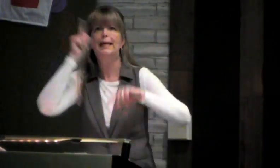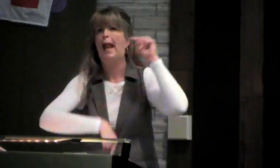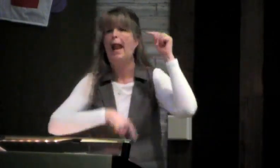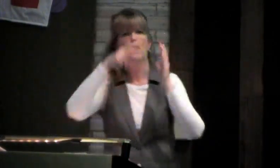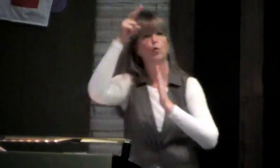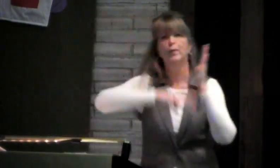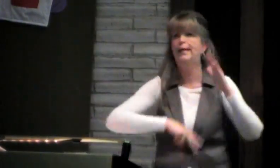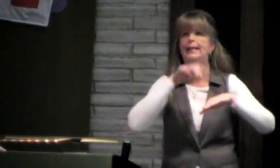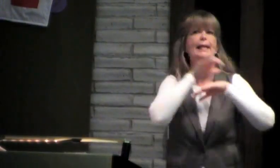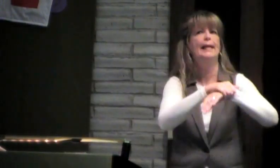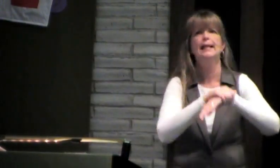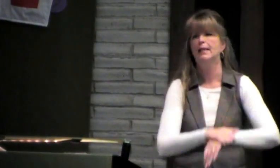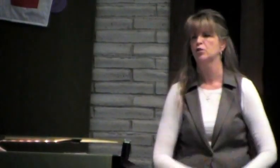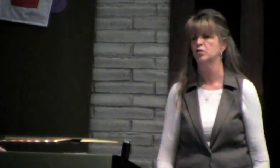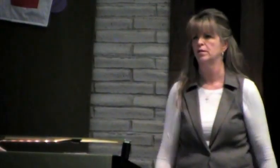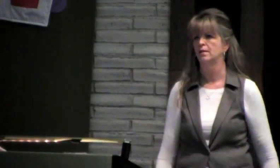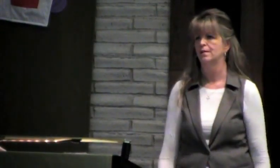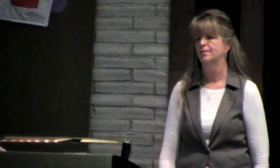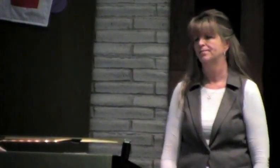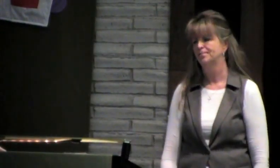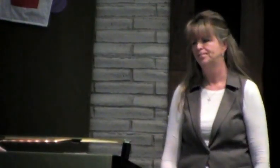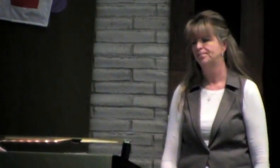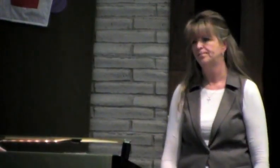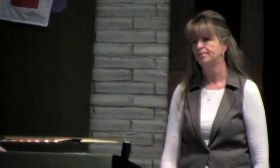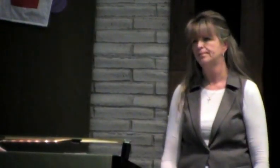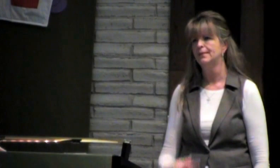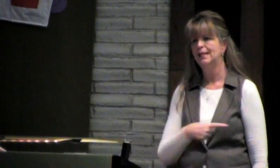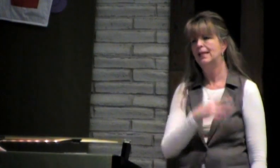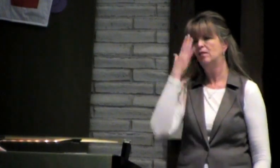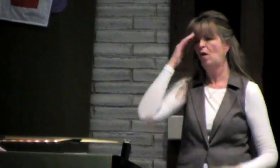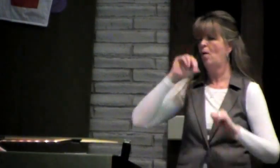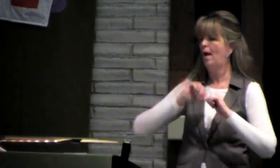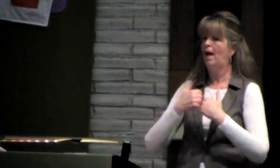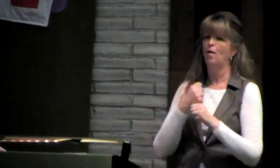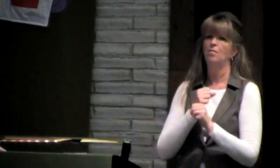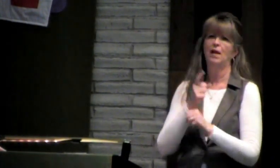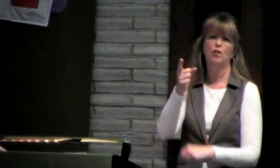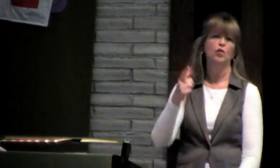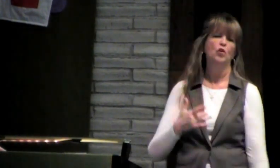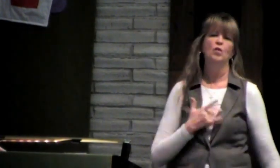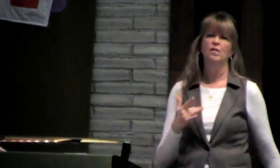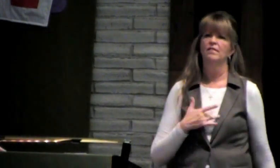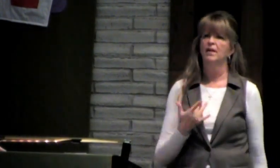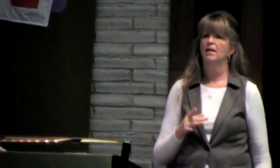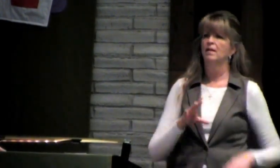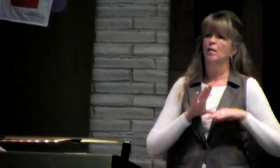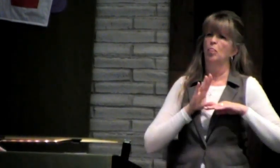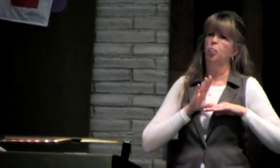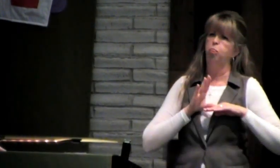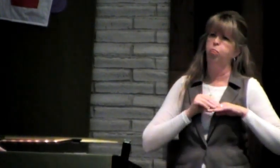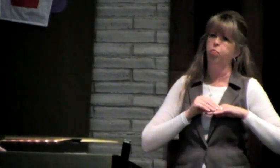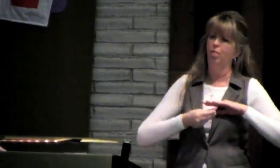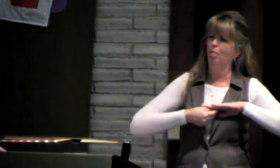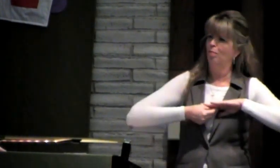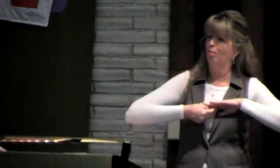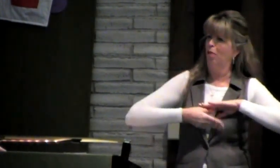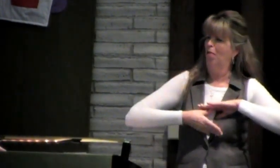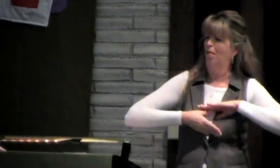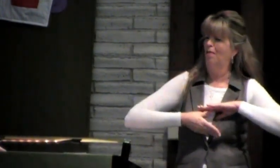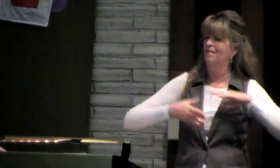how to make you feel that you can't read English well enough. He knows how to make you feel like